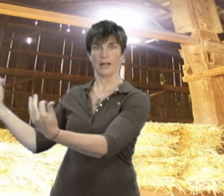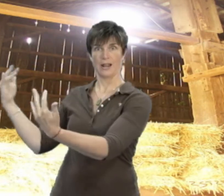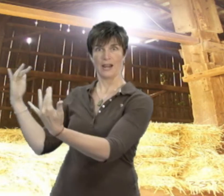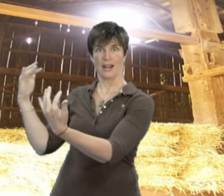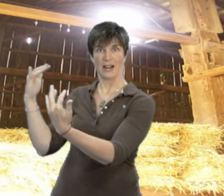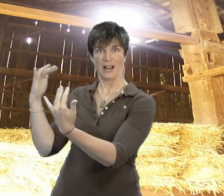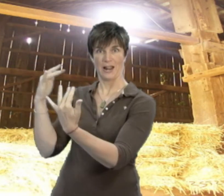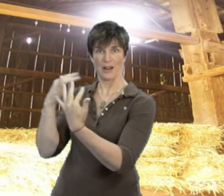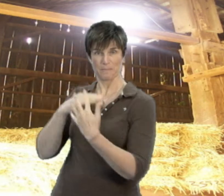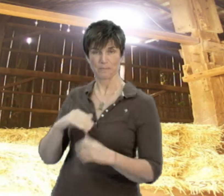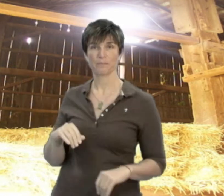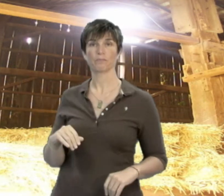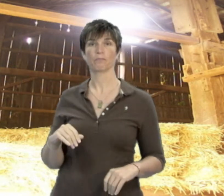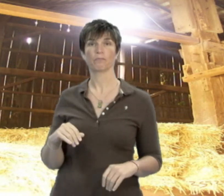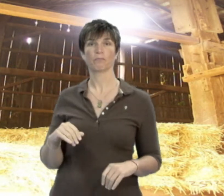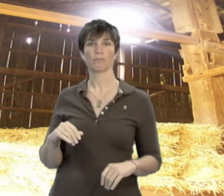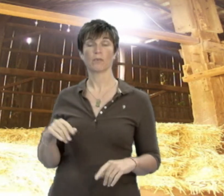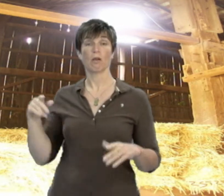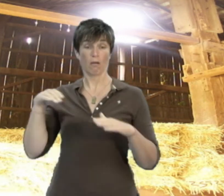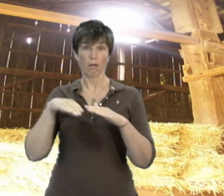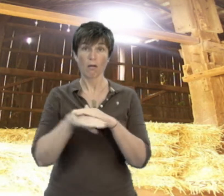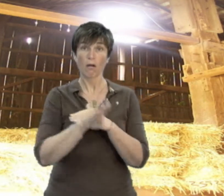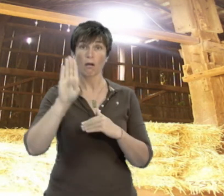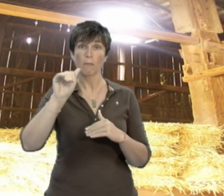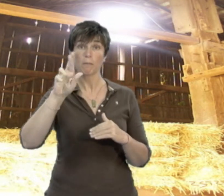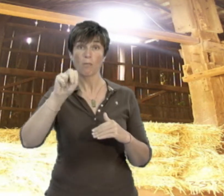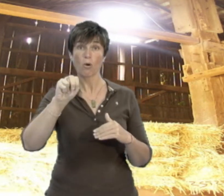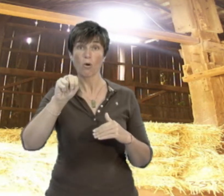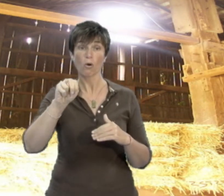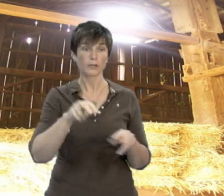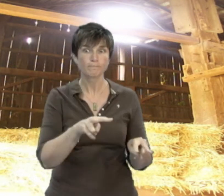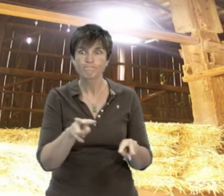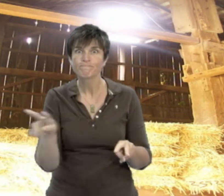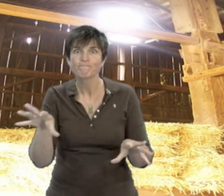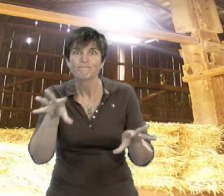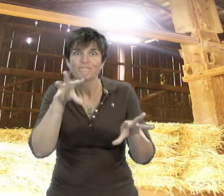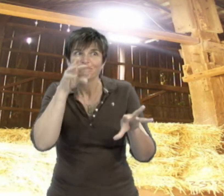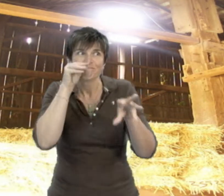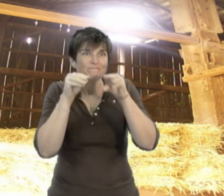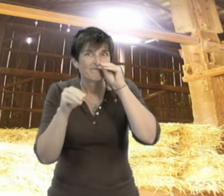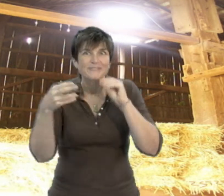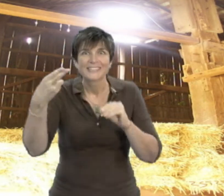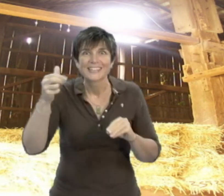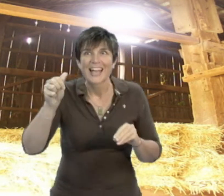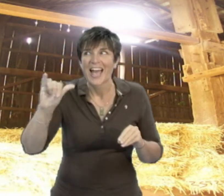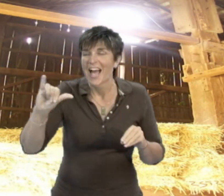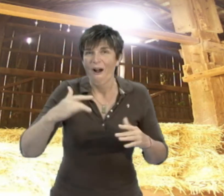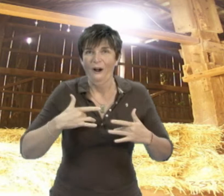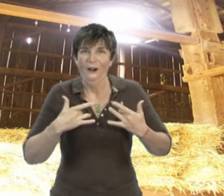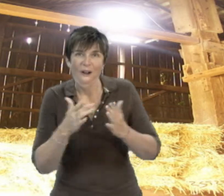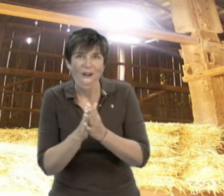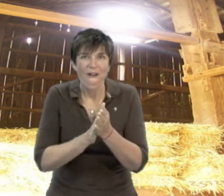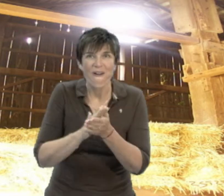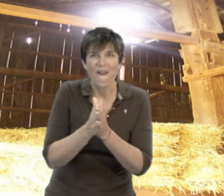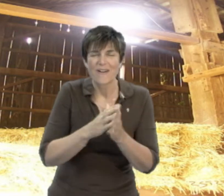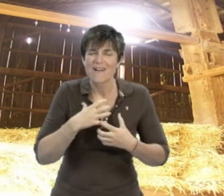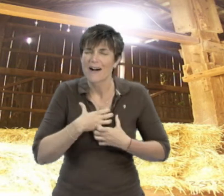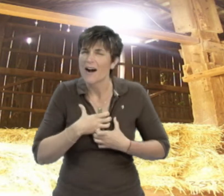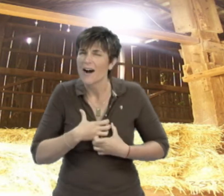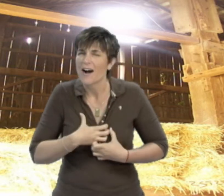Later, the cattle came into the barn. When they smelled the new hay, the excited, hungry